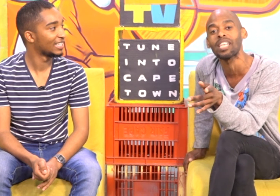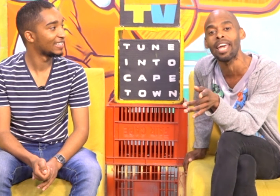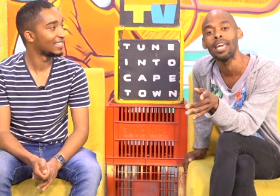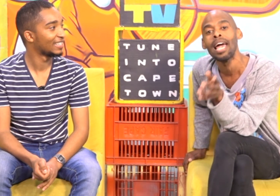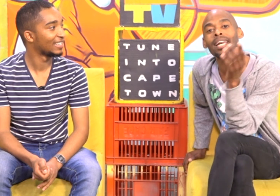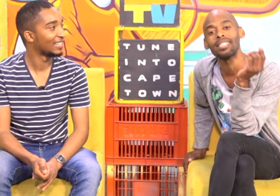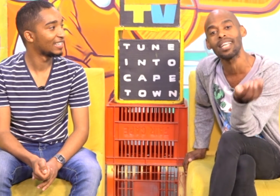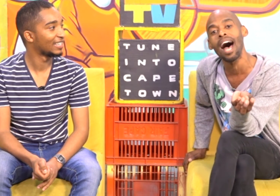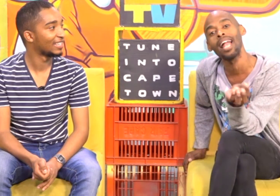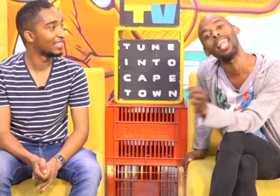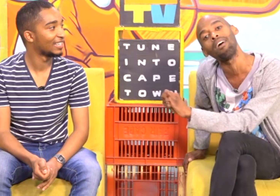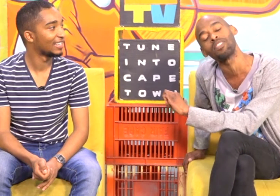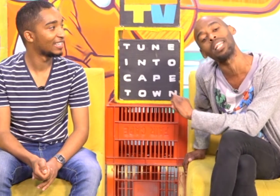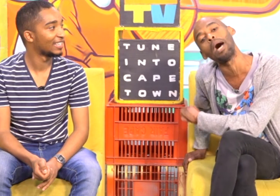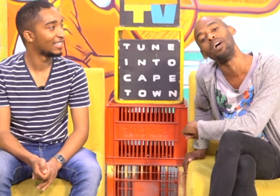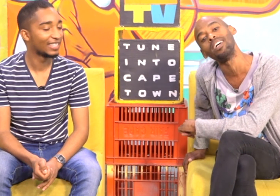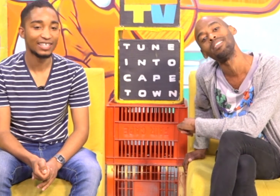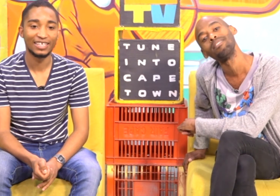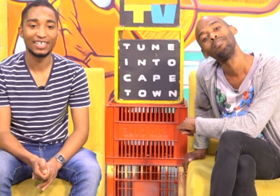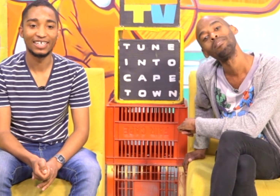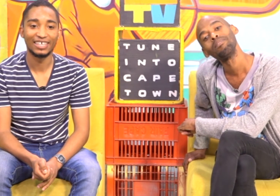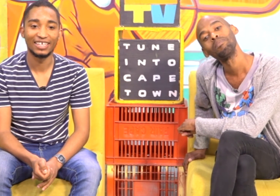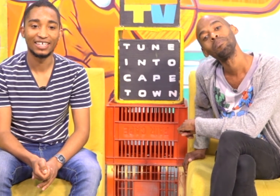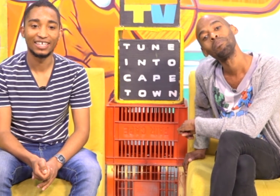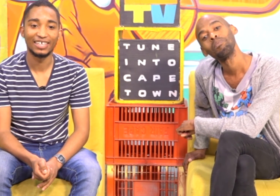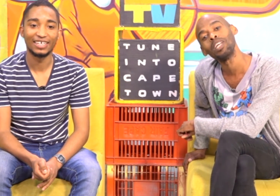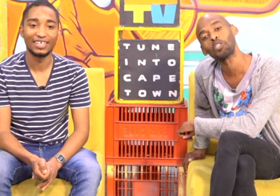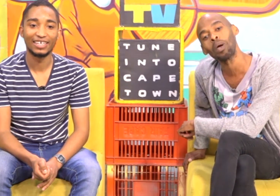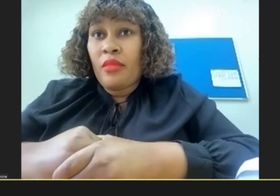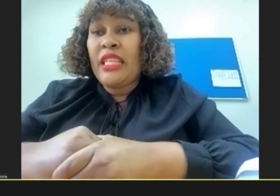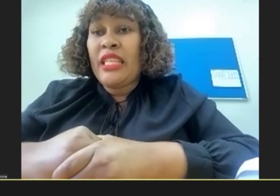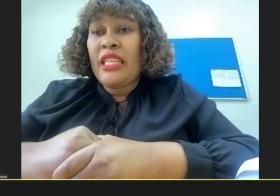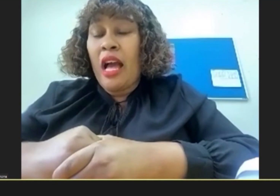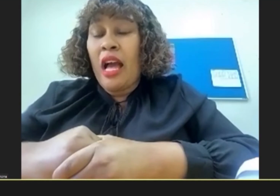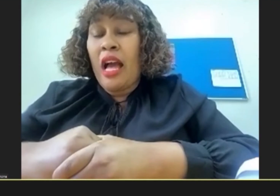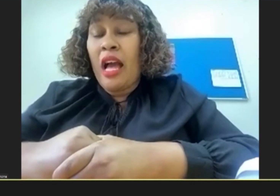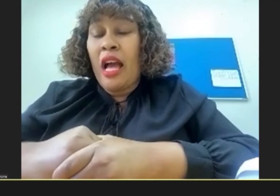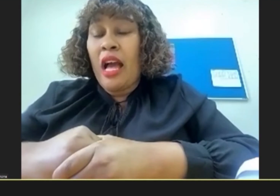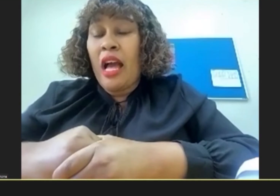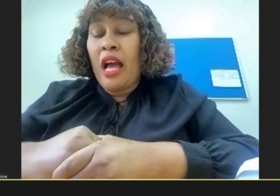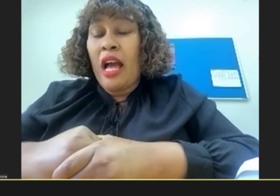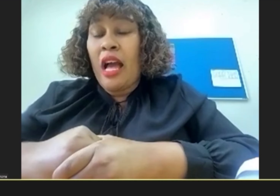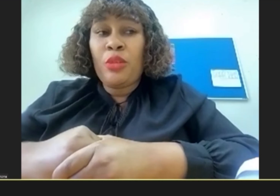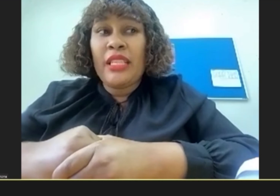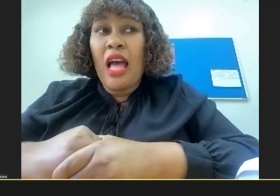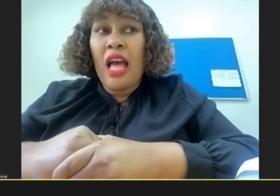say Riza loves Lama Let's show him R-E